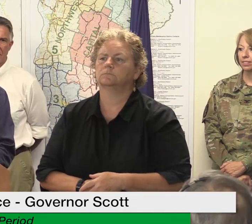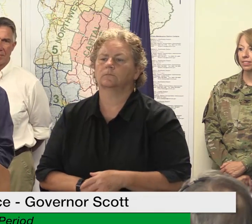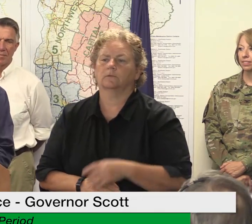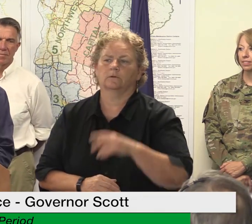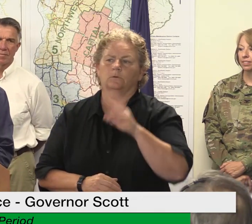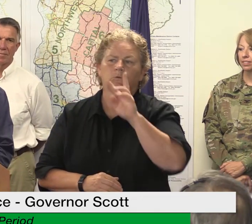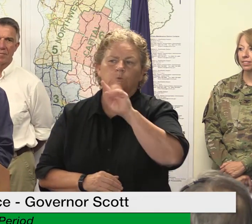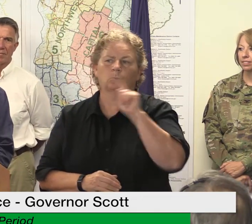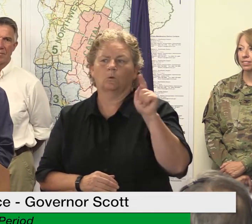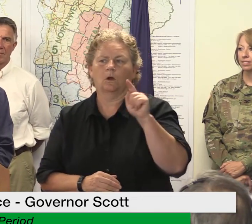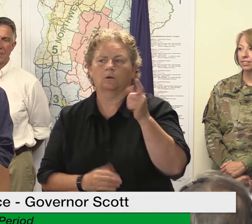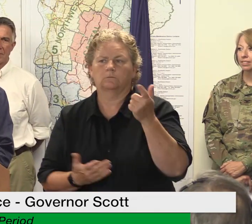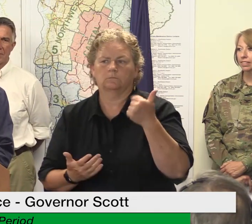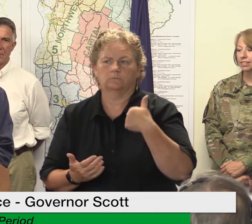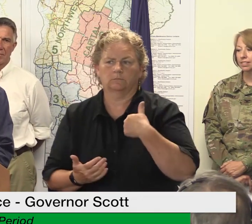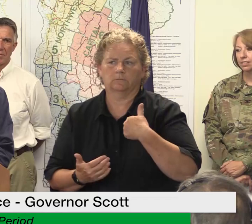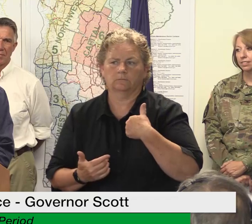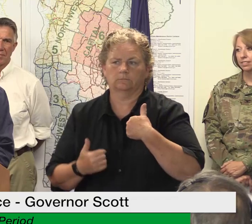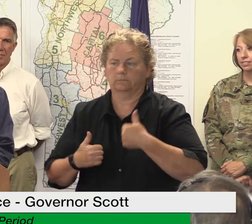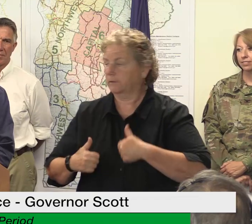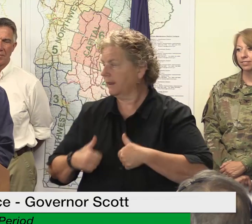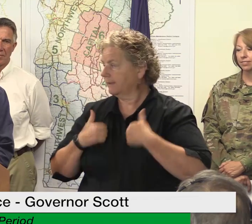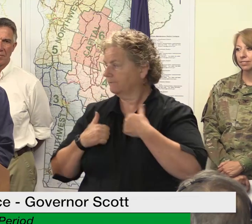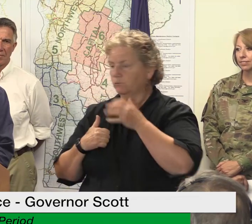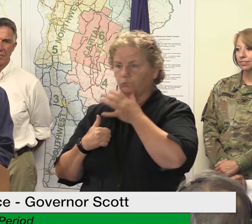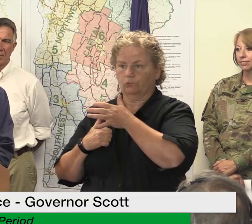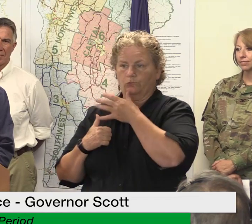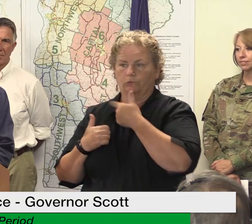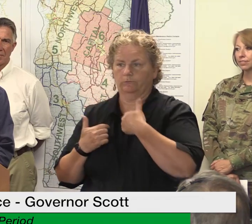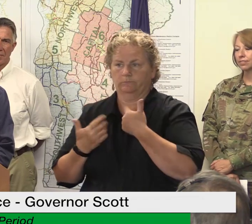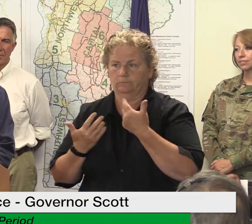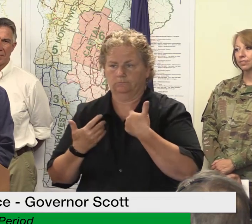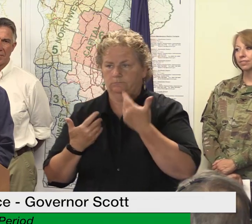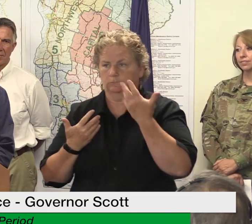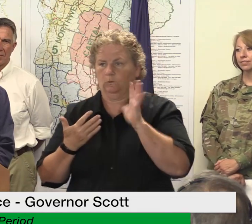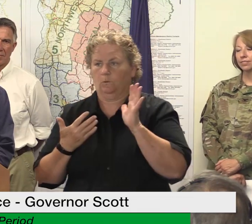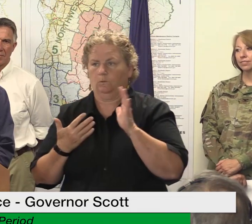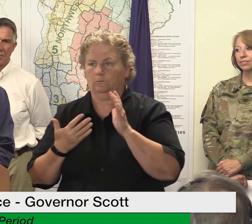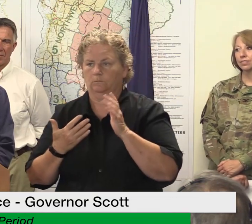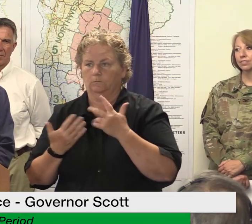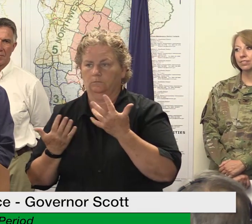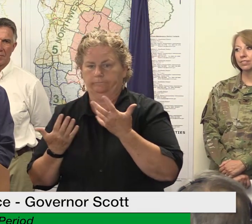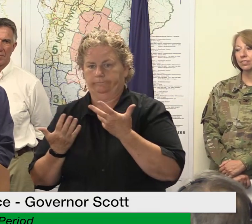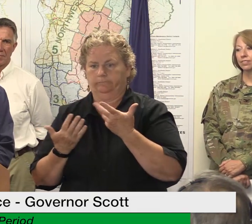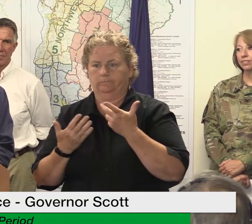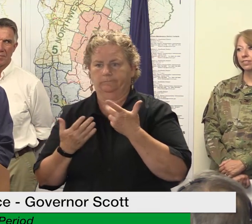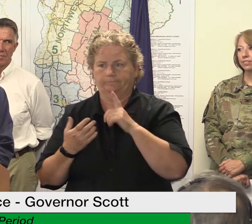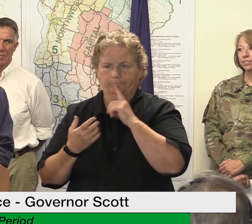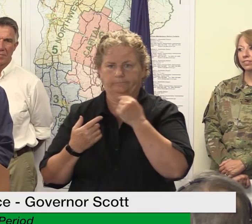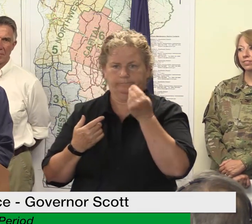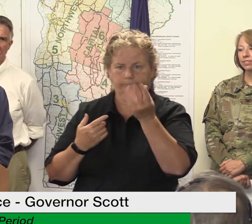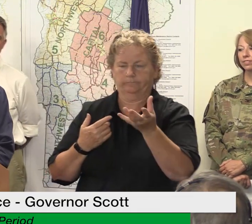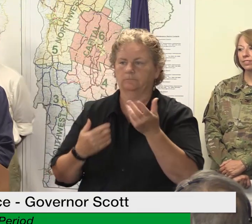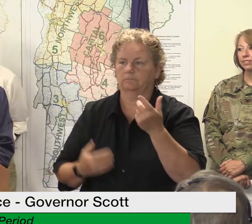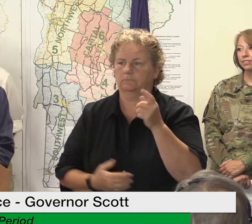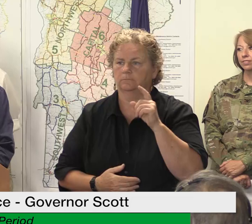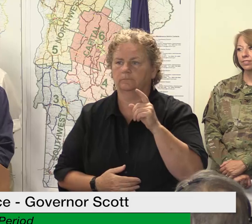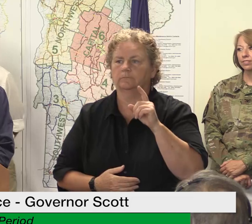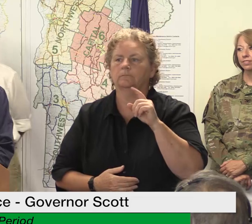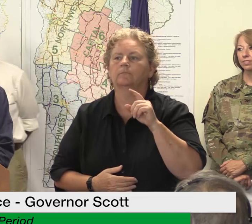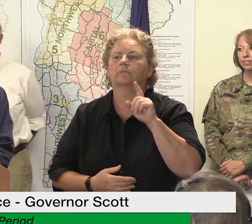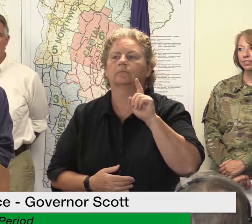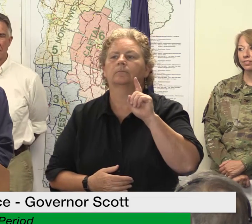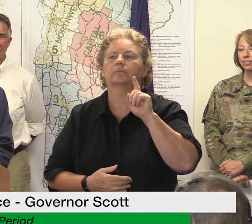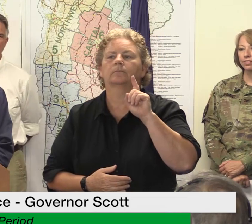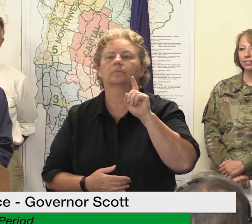a rural community sometimes you just don't know where it's at so if you report to 201 that allows us to say okay we have to go to this location